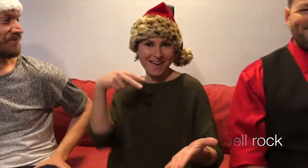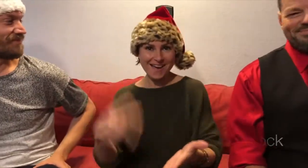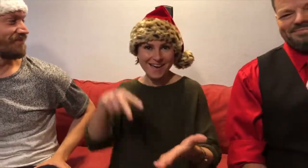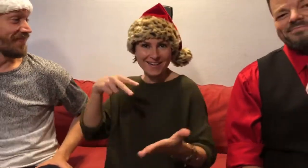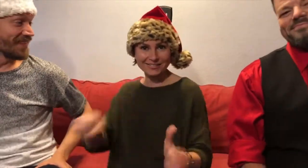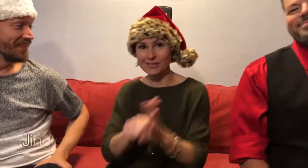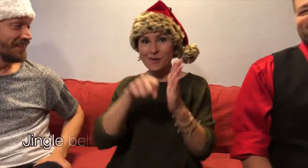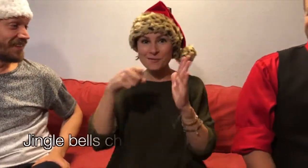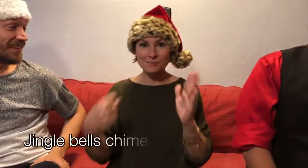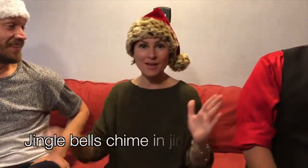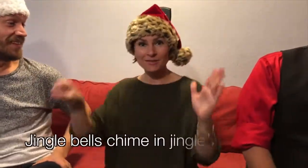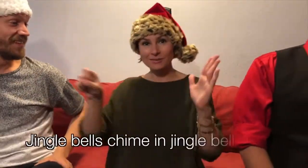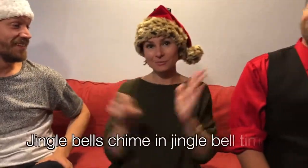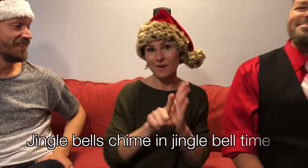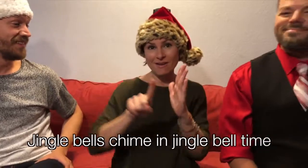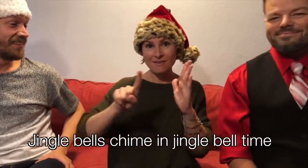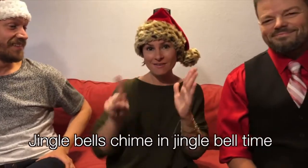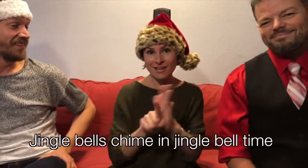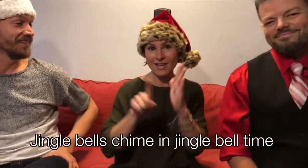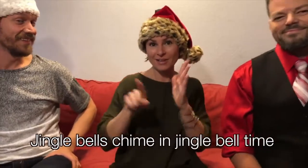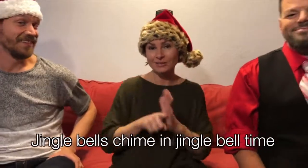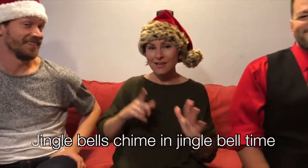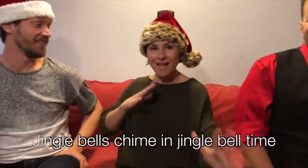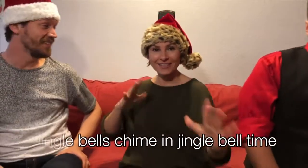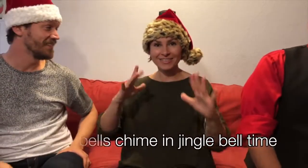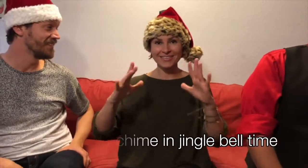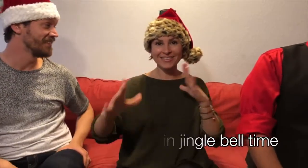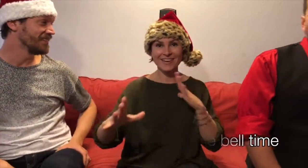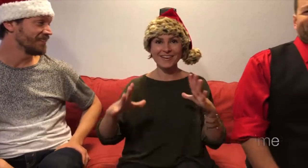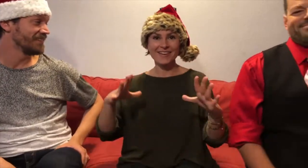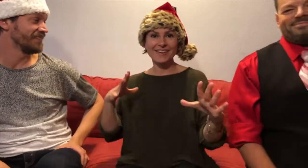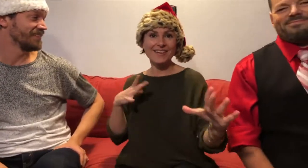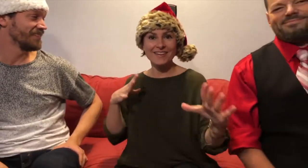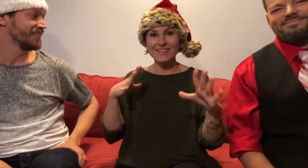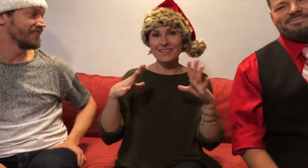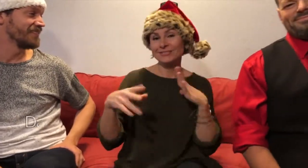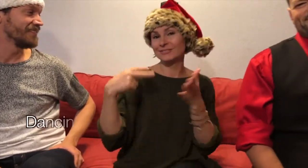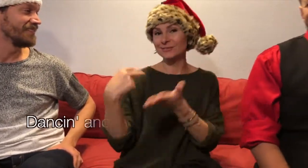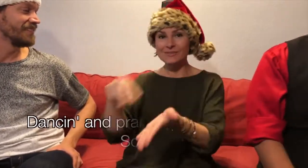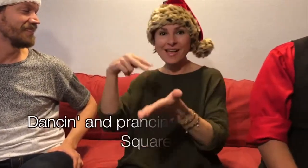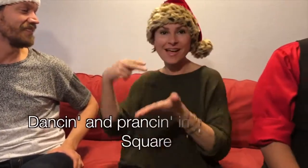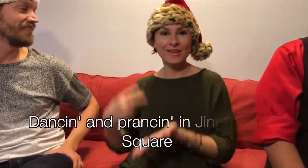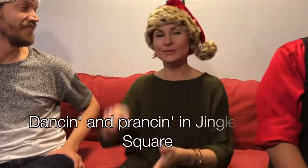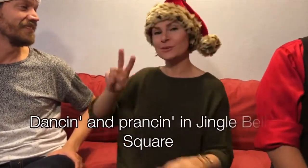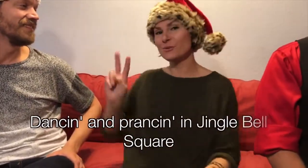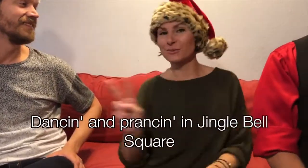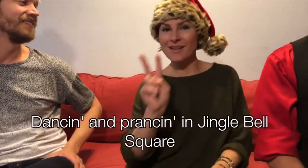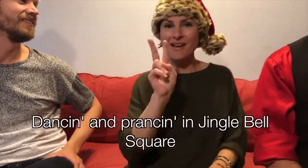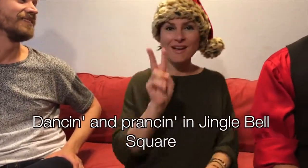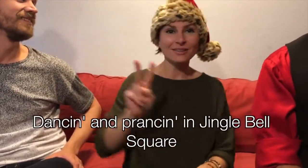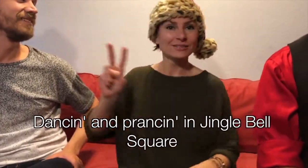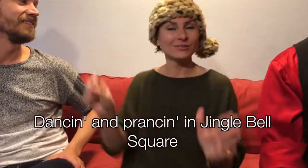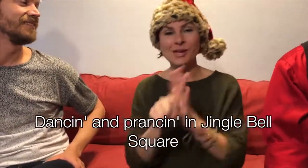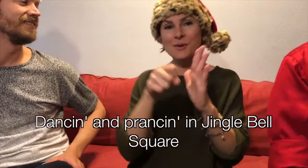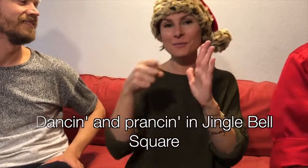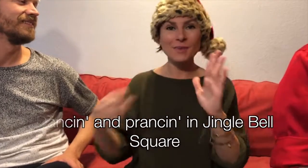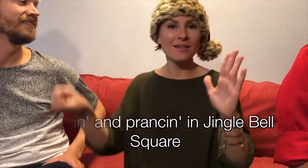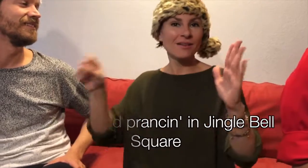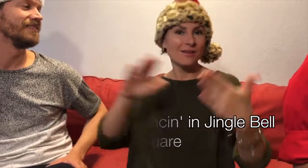Jingle Bells chiming, Jingle Bell time Dancing and trancing in Jingle Bell Square